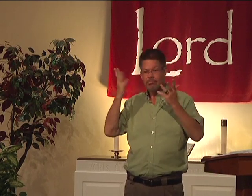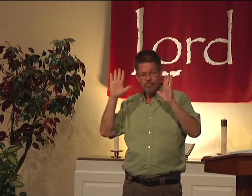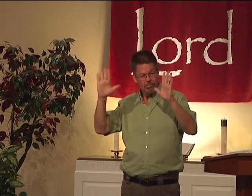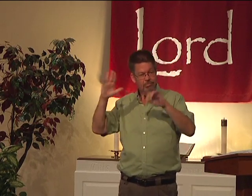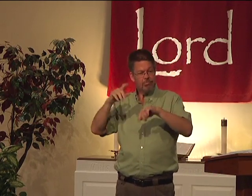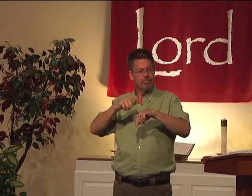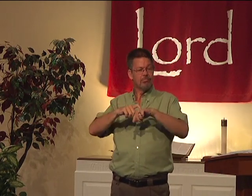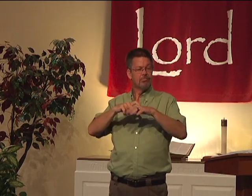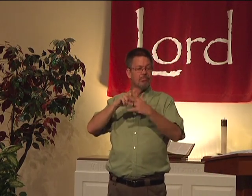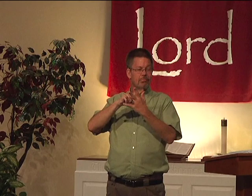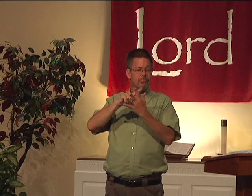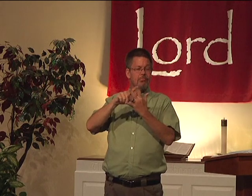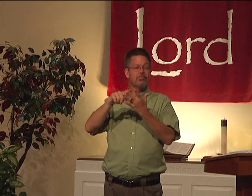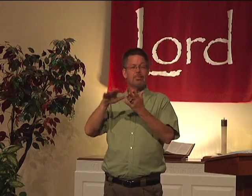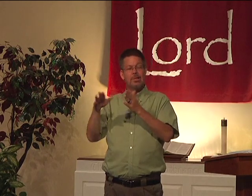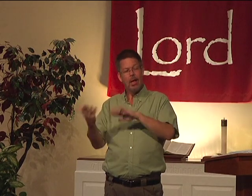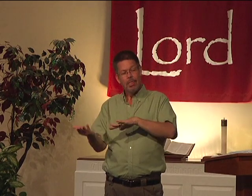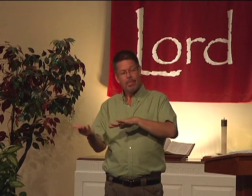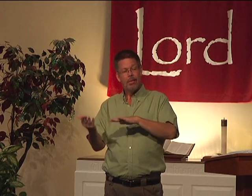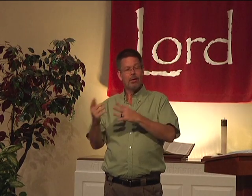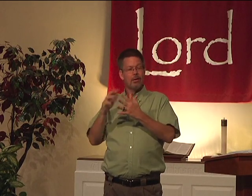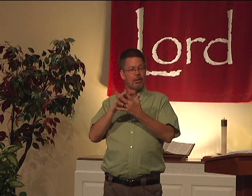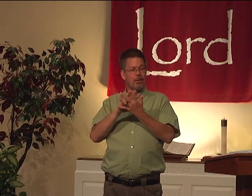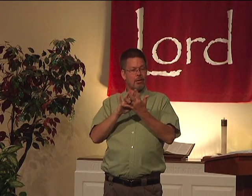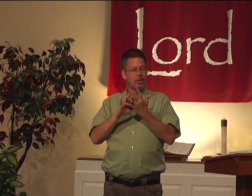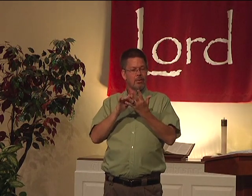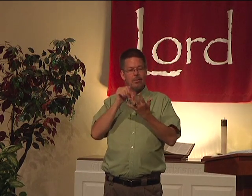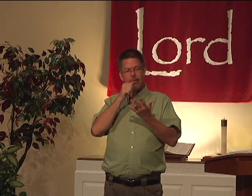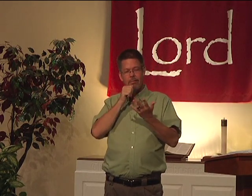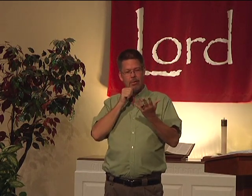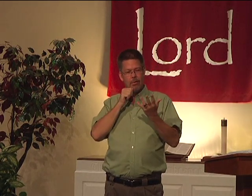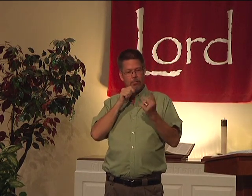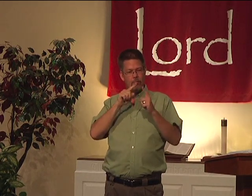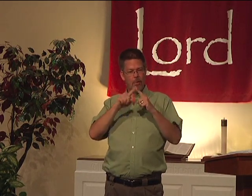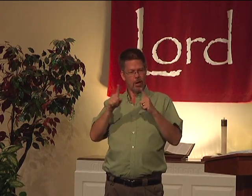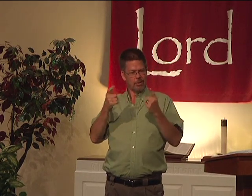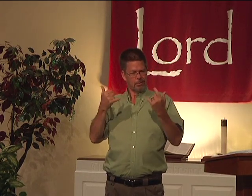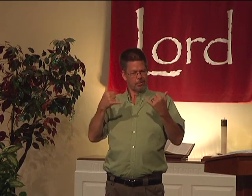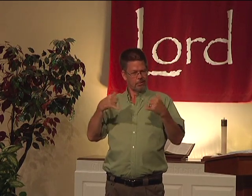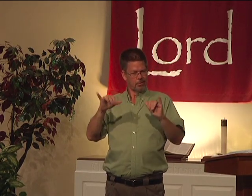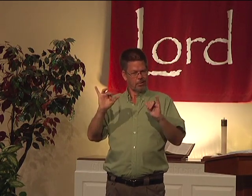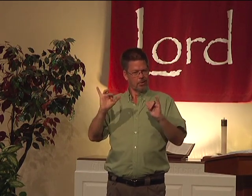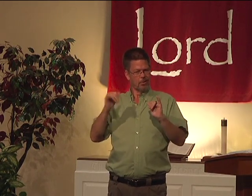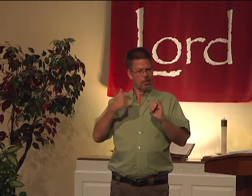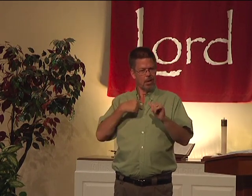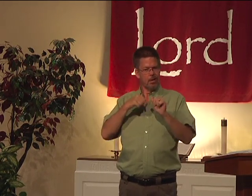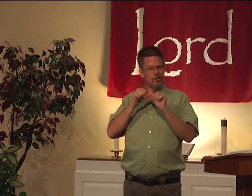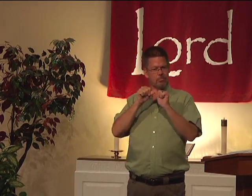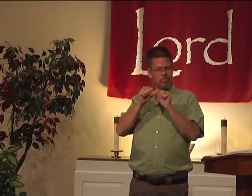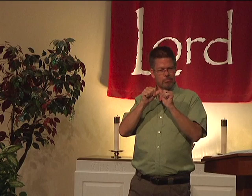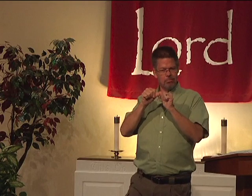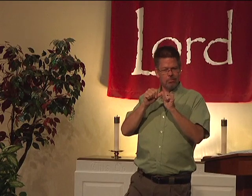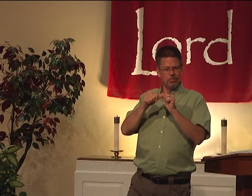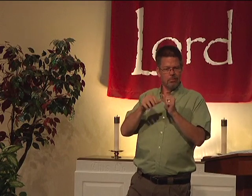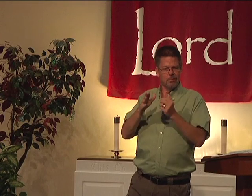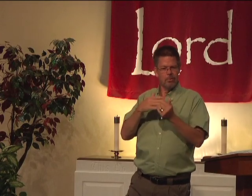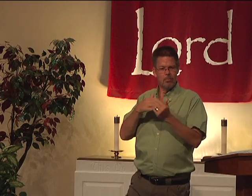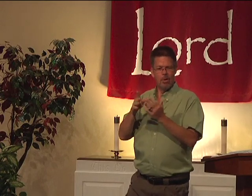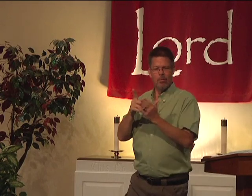I've had wonderful times, too. There's been deaths. Just so many things. A lot of suffering. But still, you you keep going. No matter